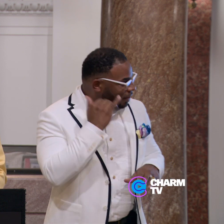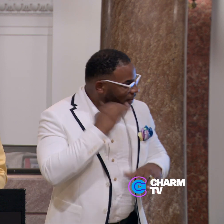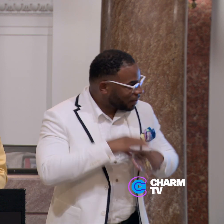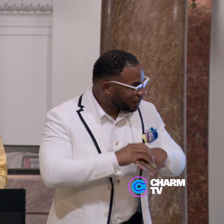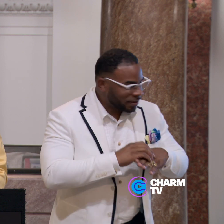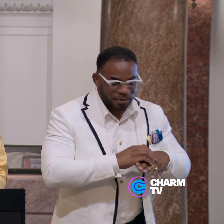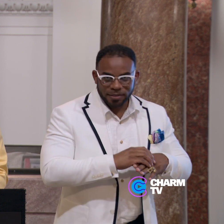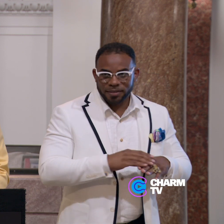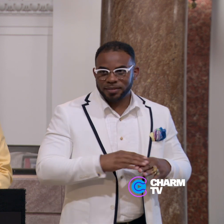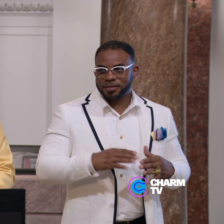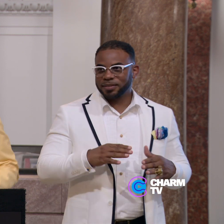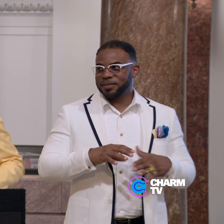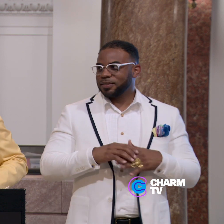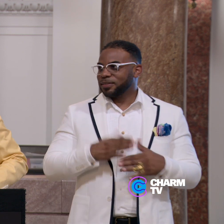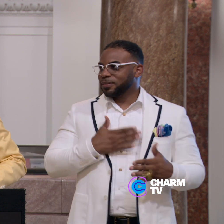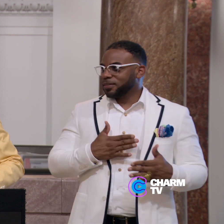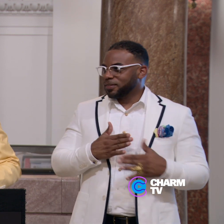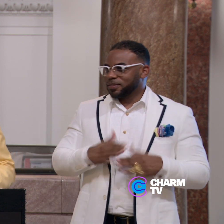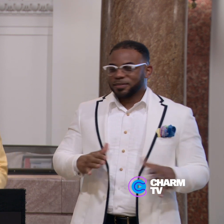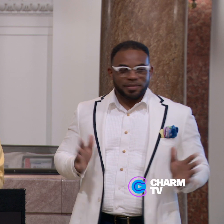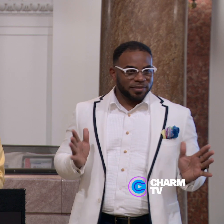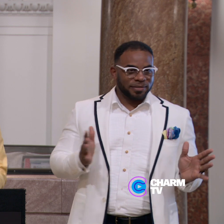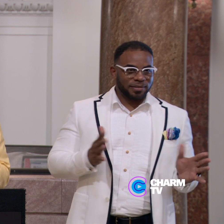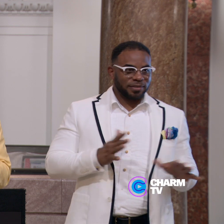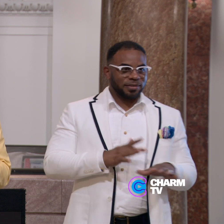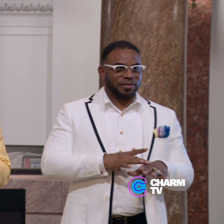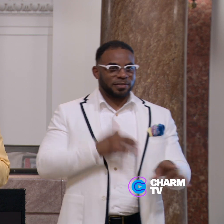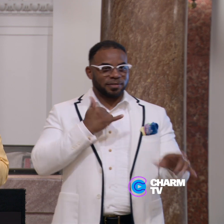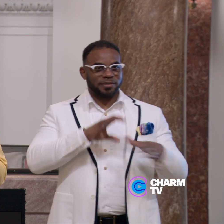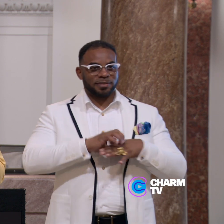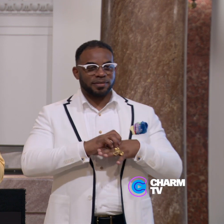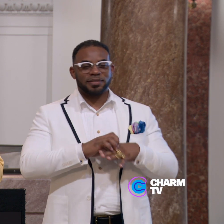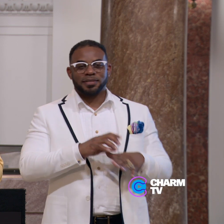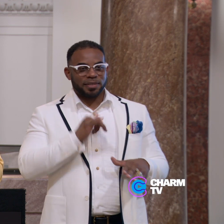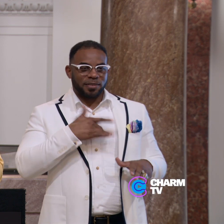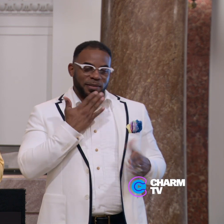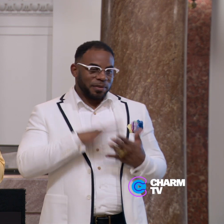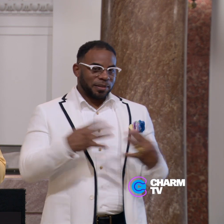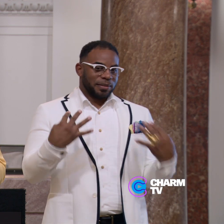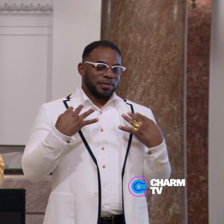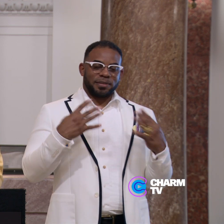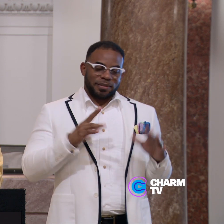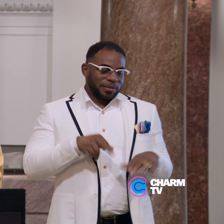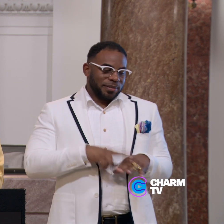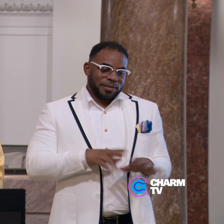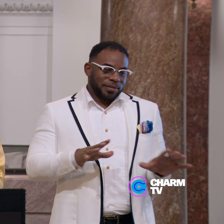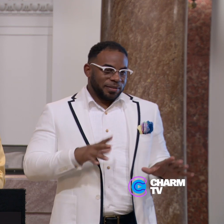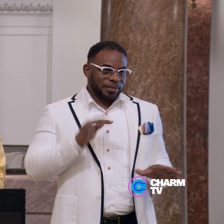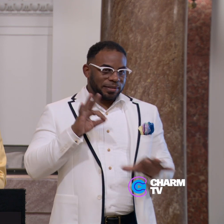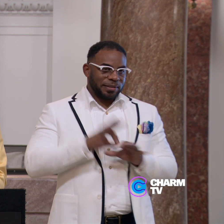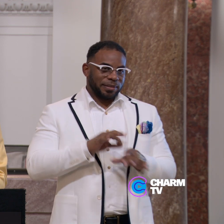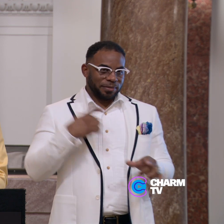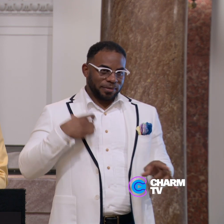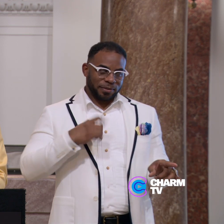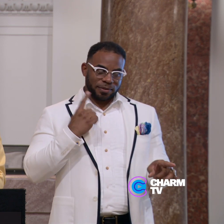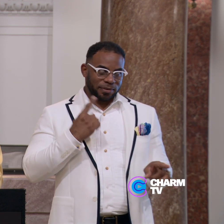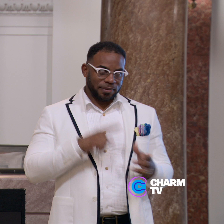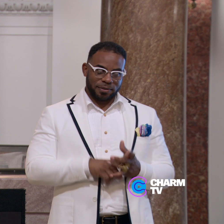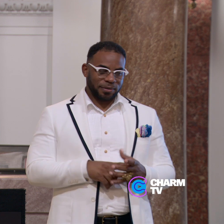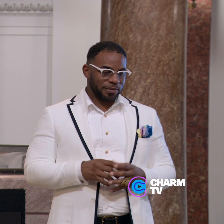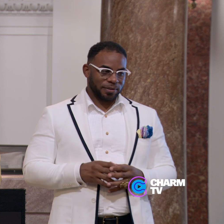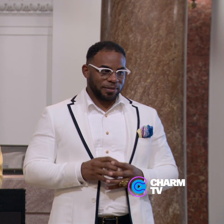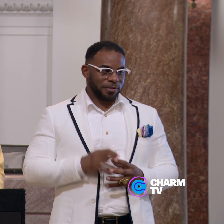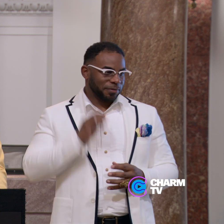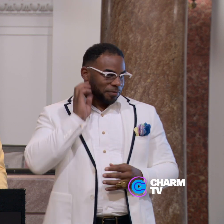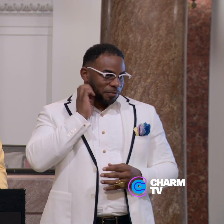vibrate or silent. Please don't feel bad. Normally, it's the elected officials whose phones go off.